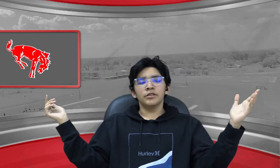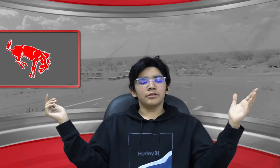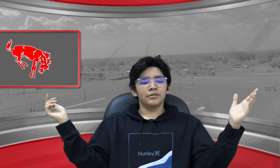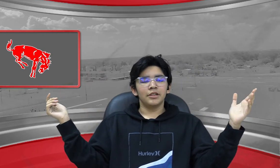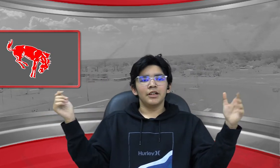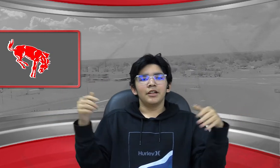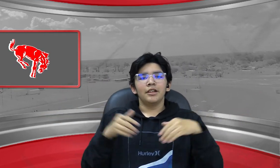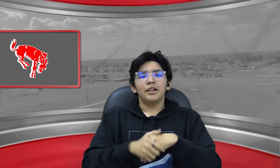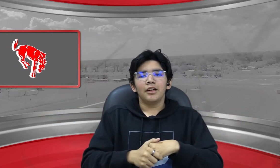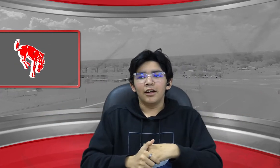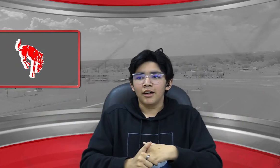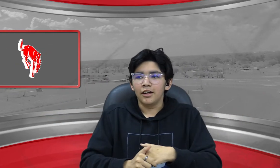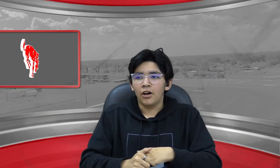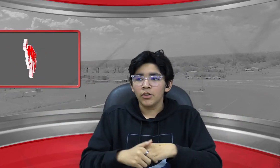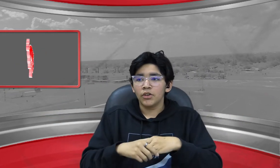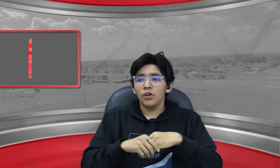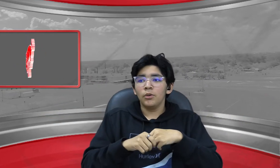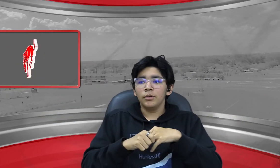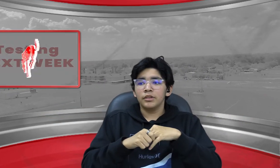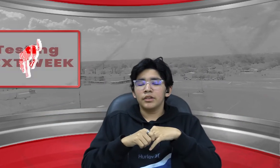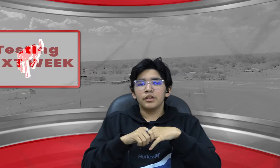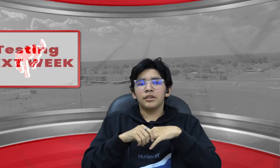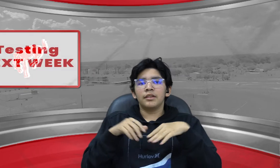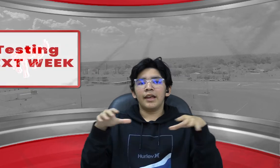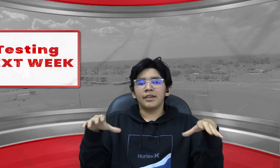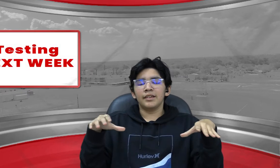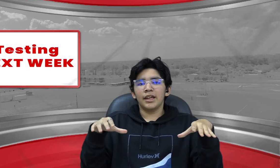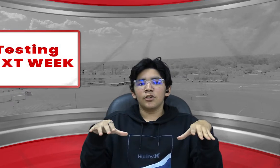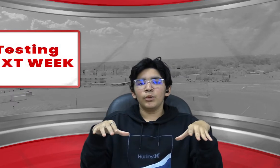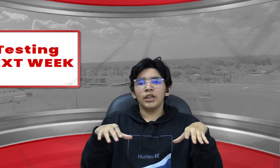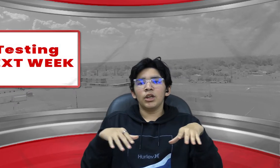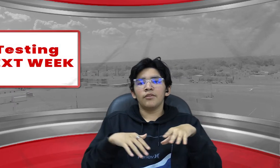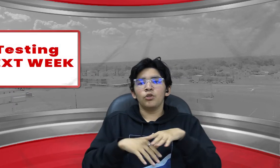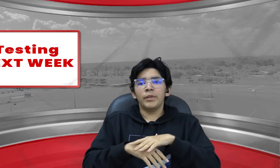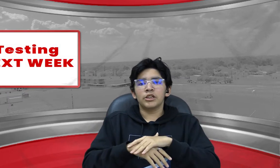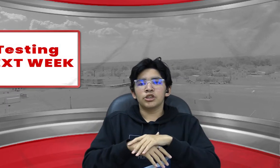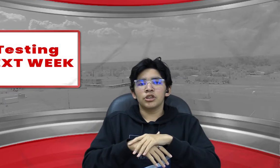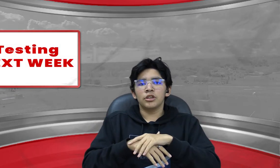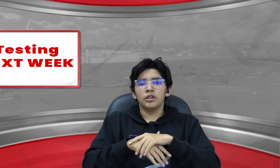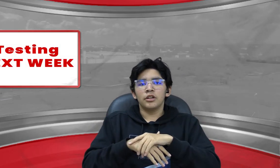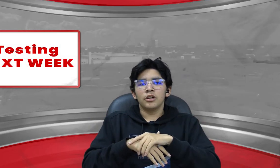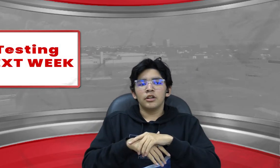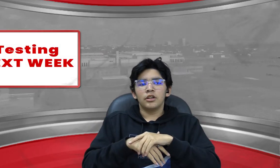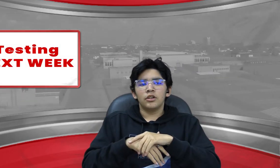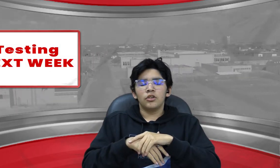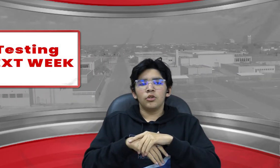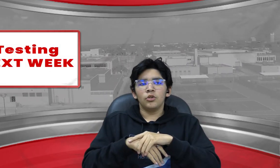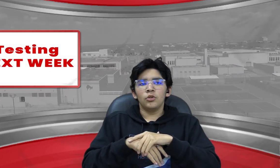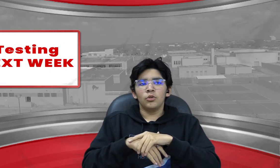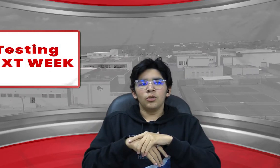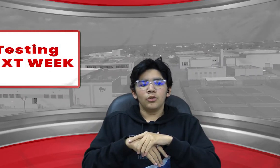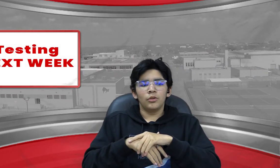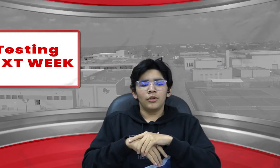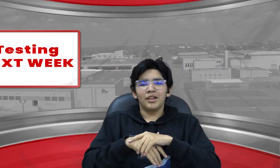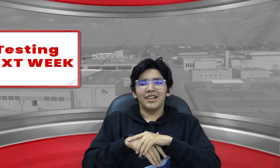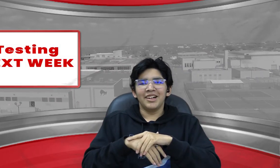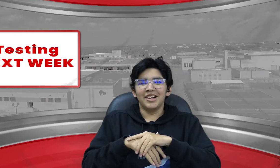uh also testing next week you have to make sure to uh